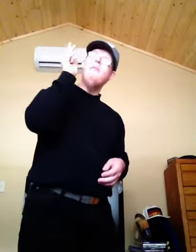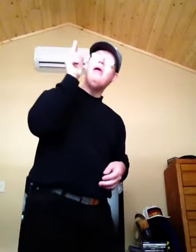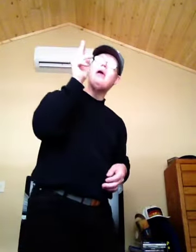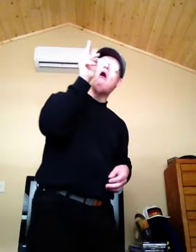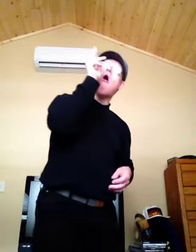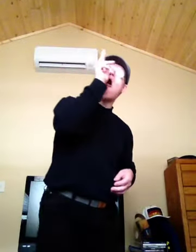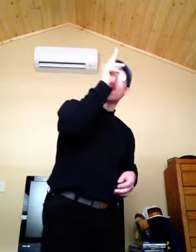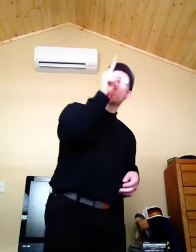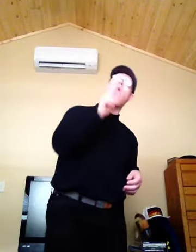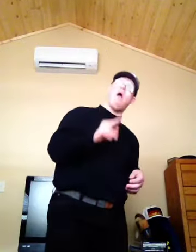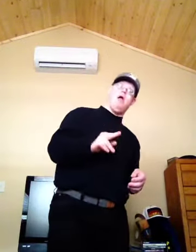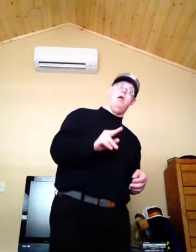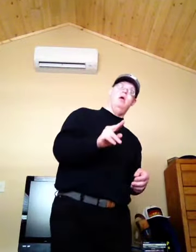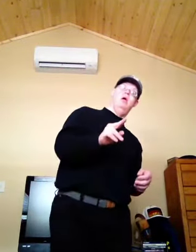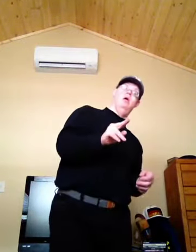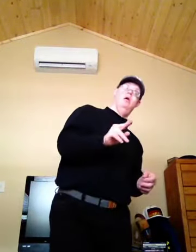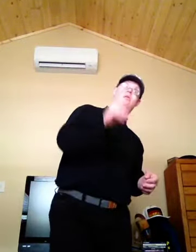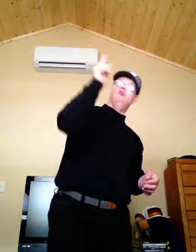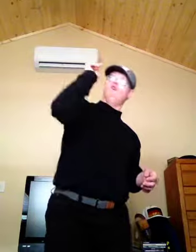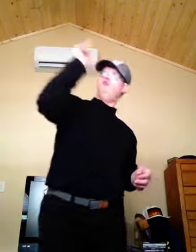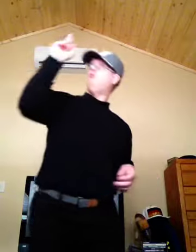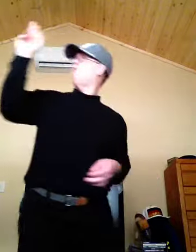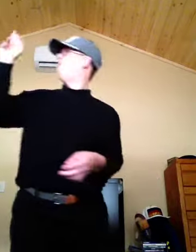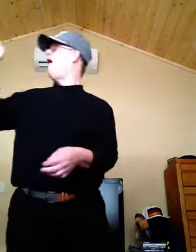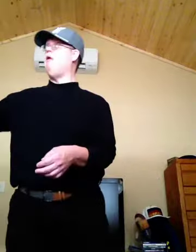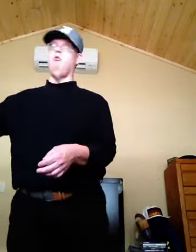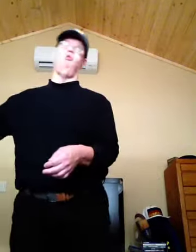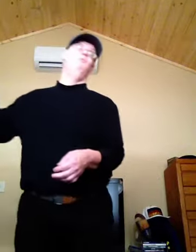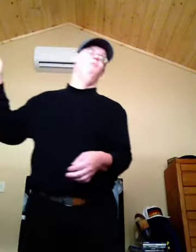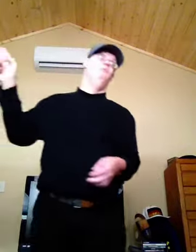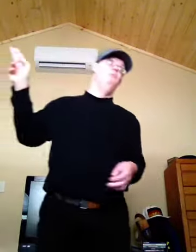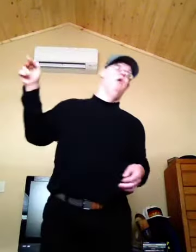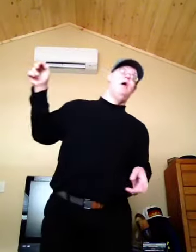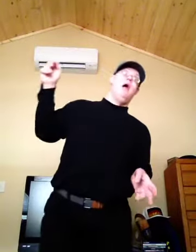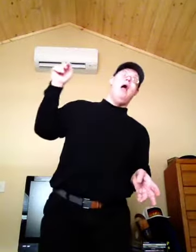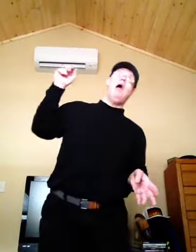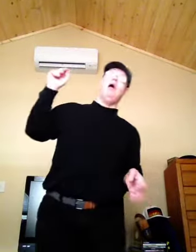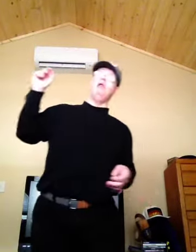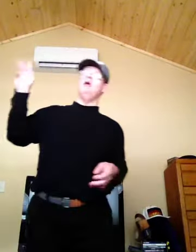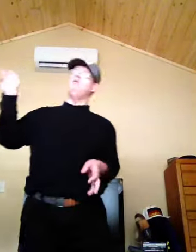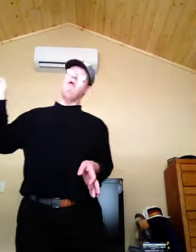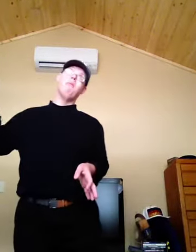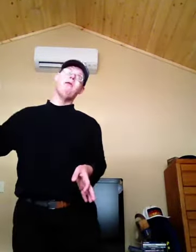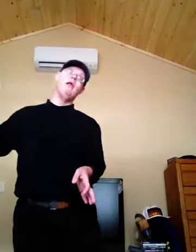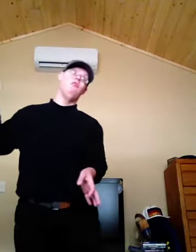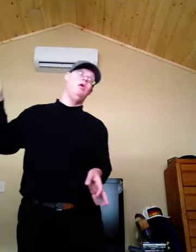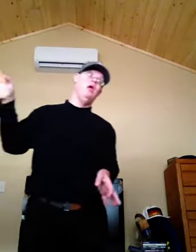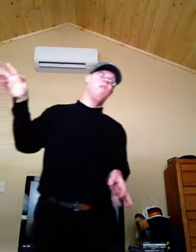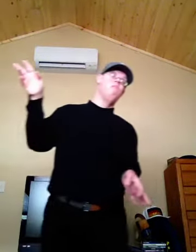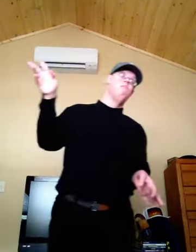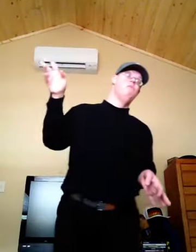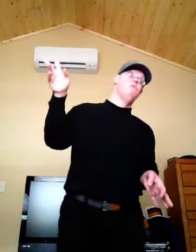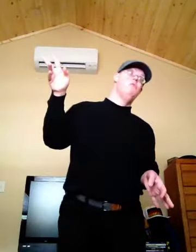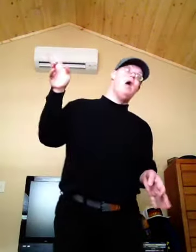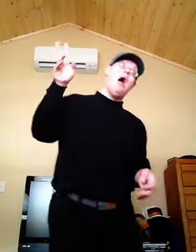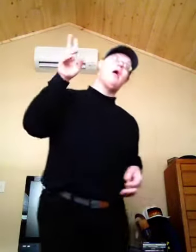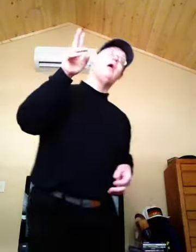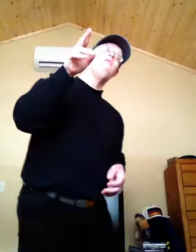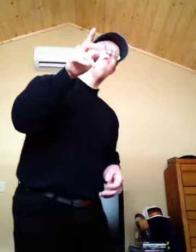make it all the way to the finals, and if we play the team, I can give you